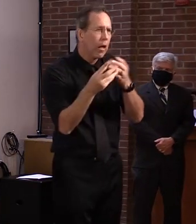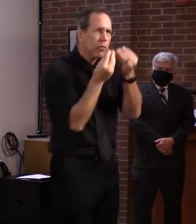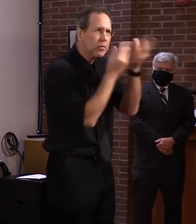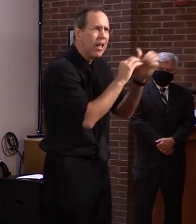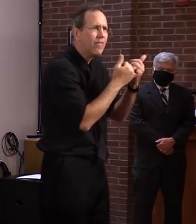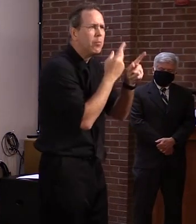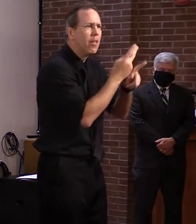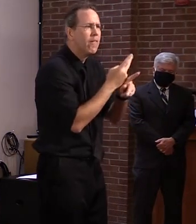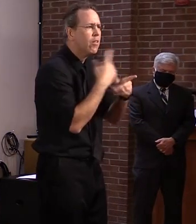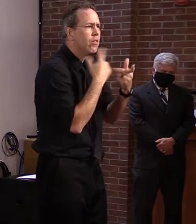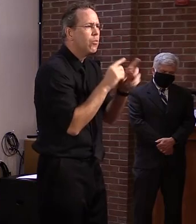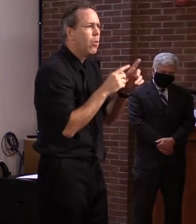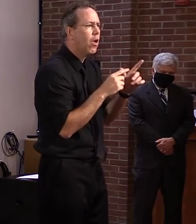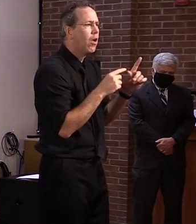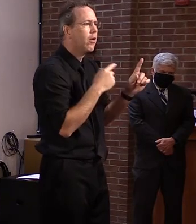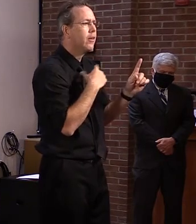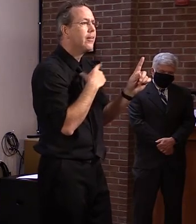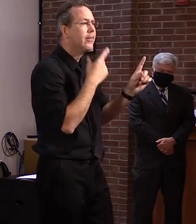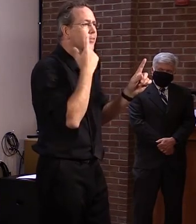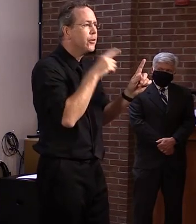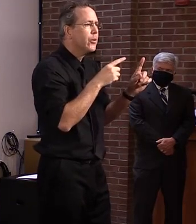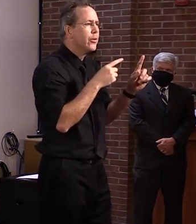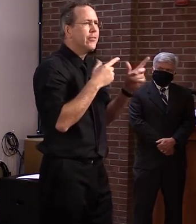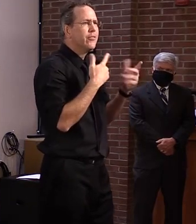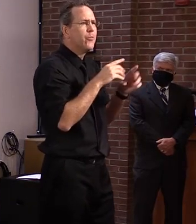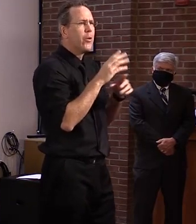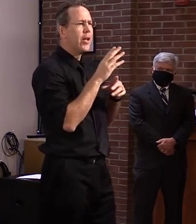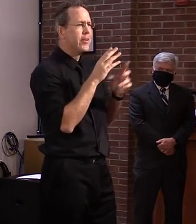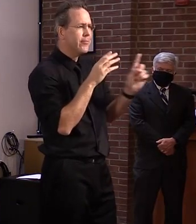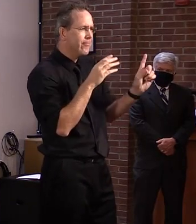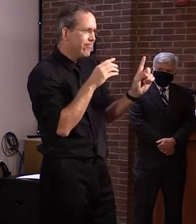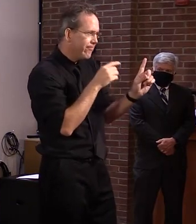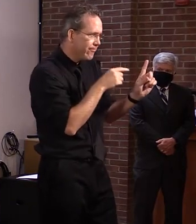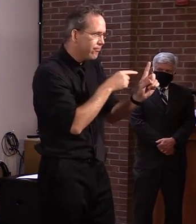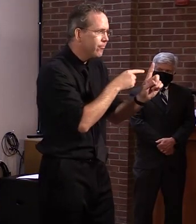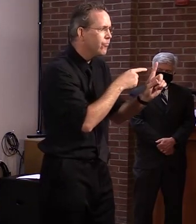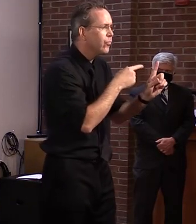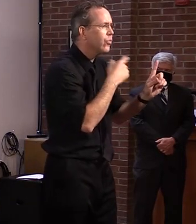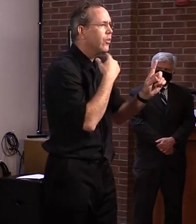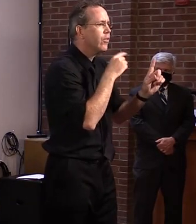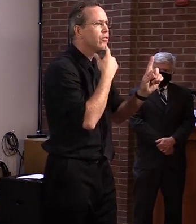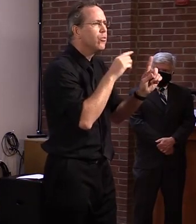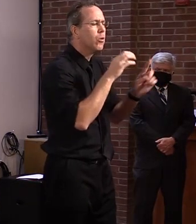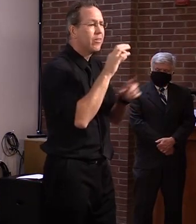we have what's called FERPA. Um, but I think we'll be able to strike that balance, but it's something we're still working on.